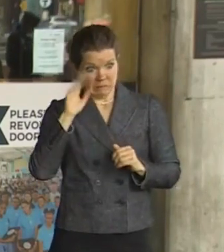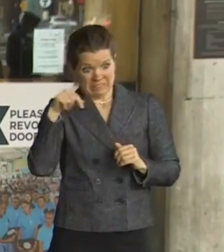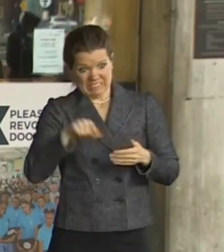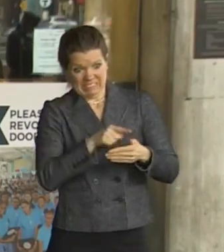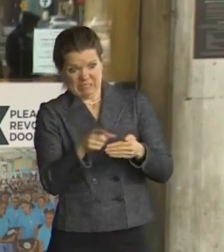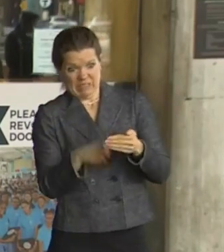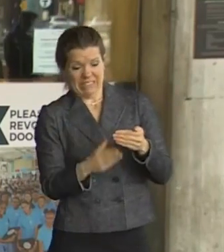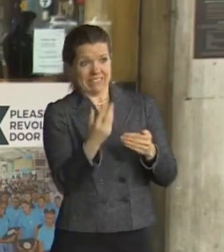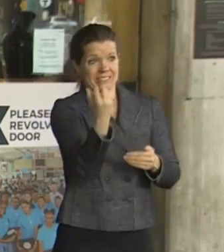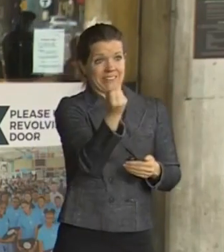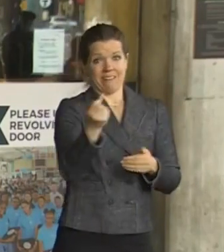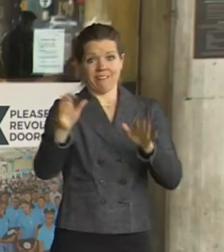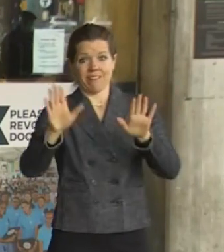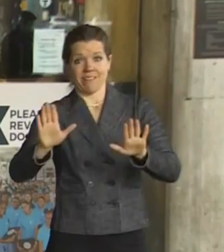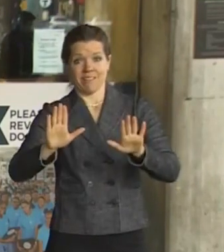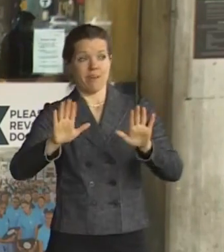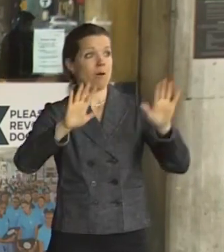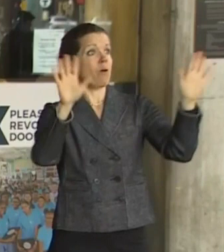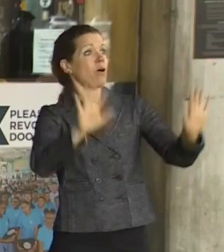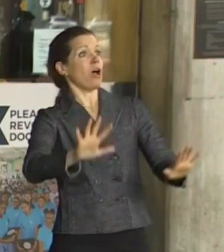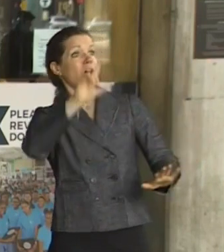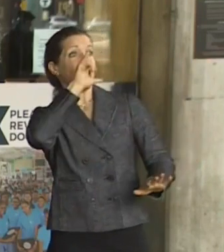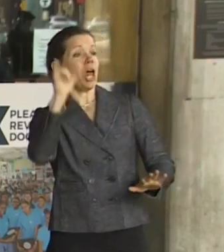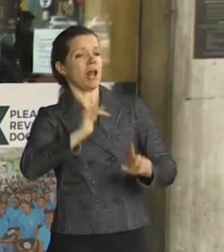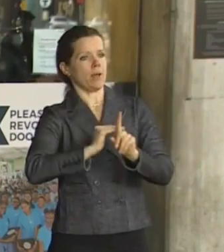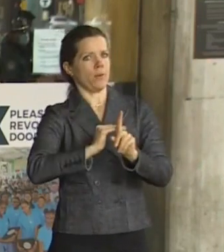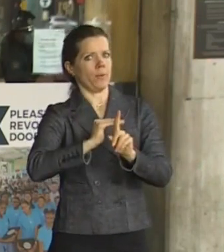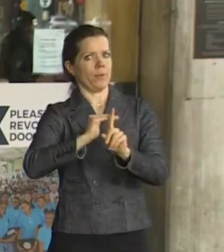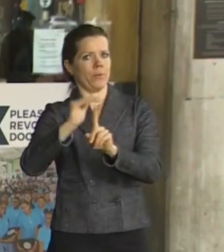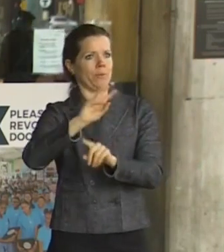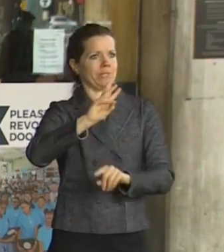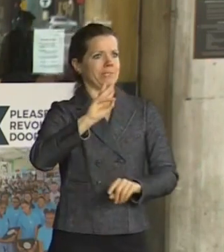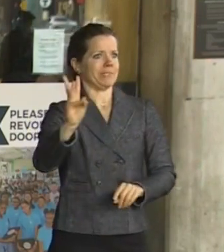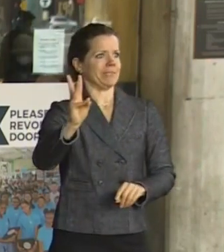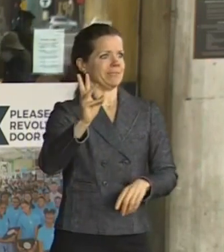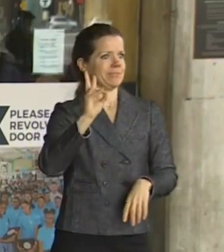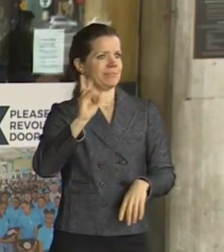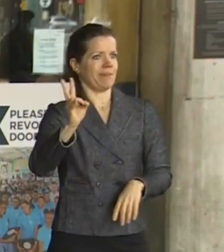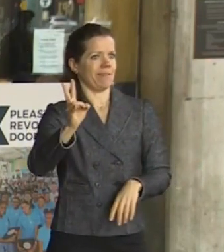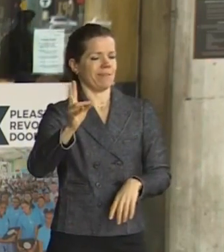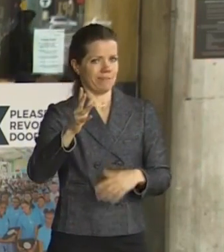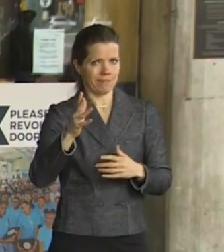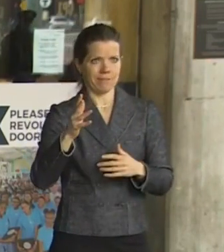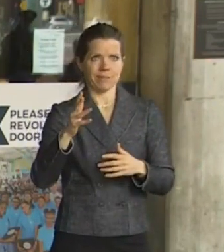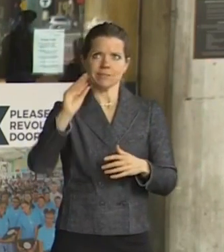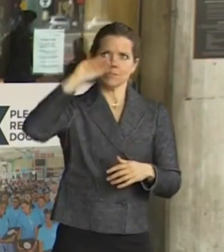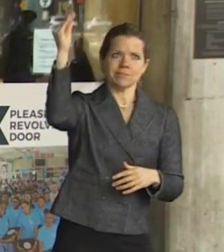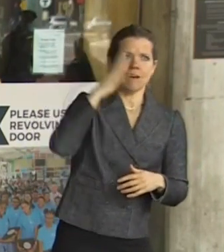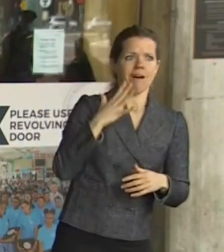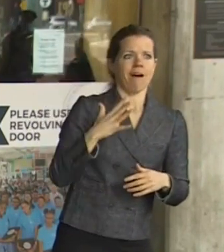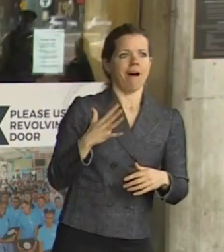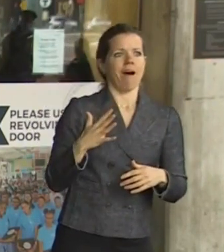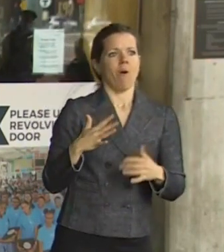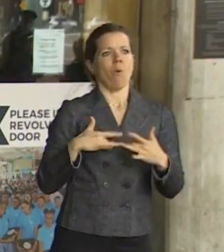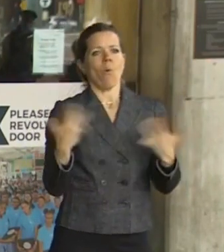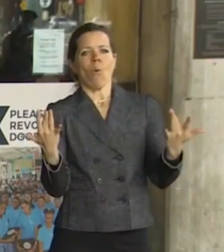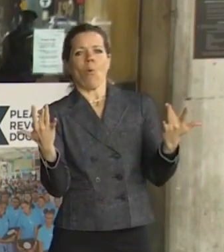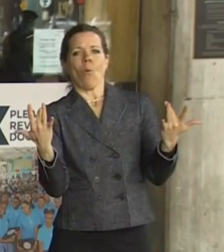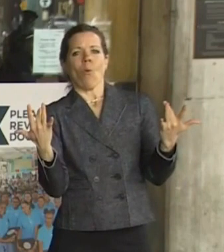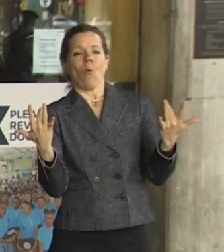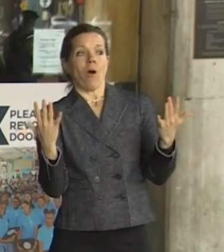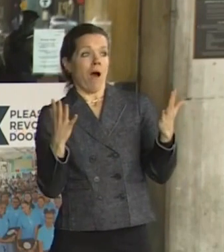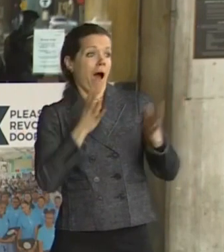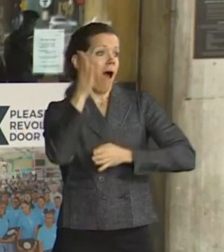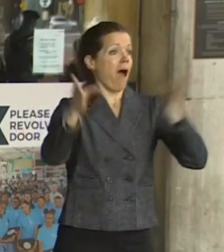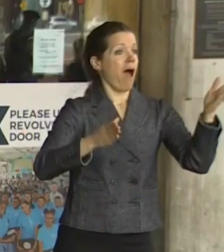on to continually to physical distance. So if you're going to go for a walk in a park and you see a crowd around there, we're asking you to turn